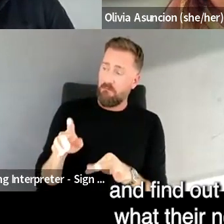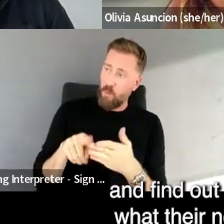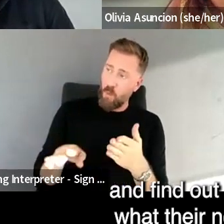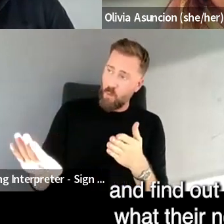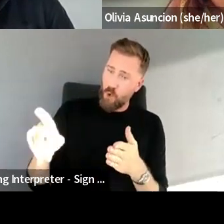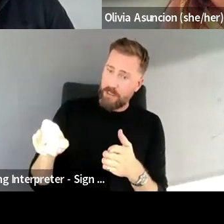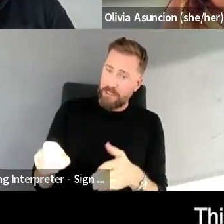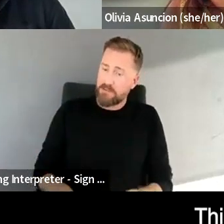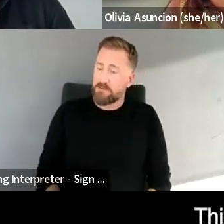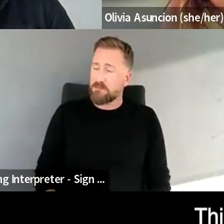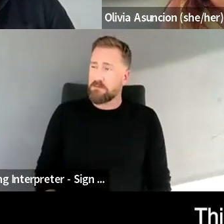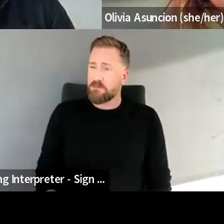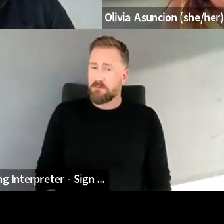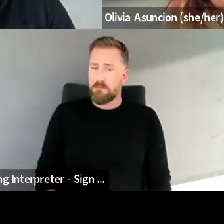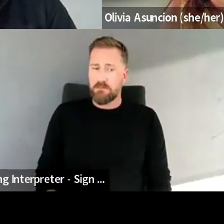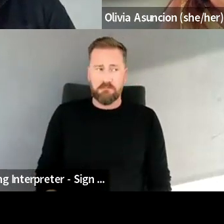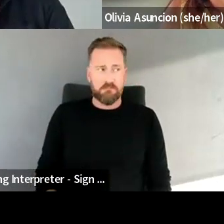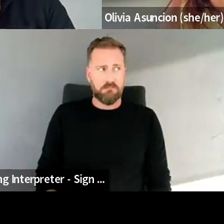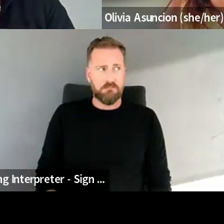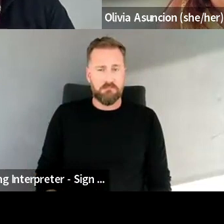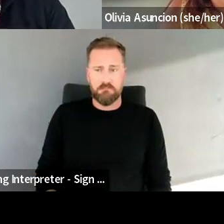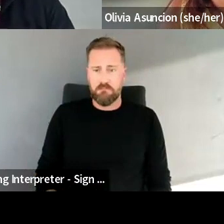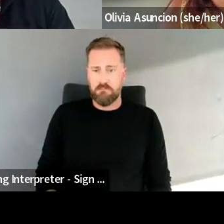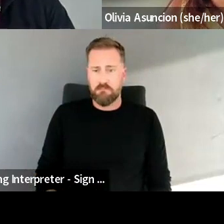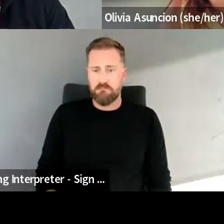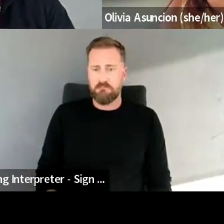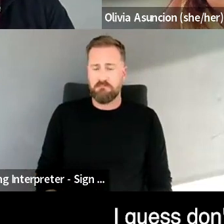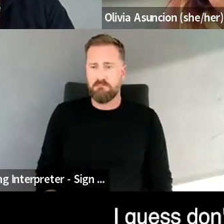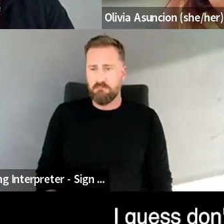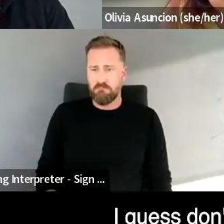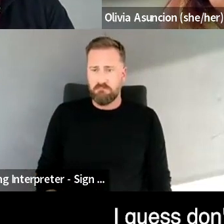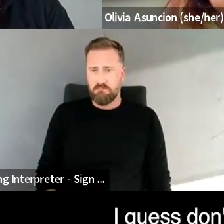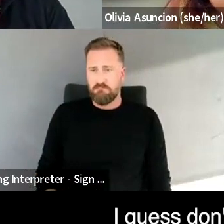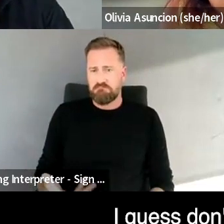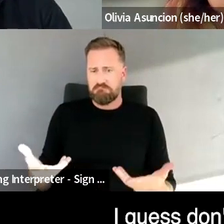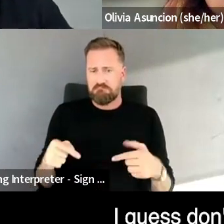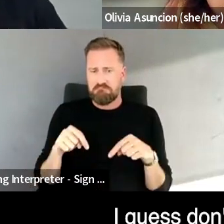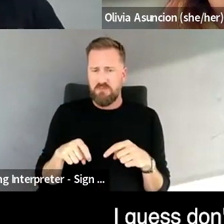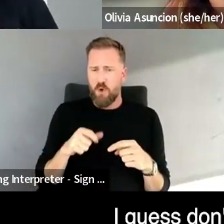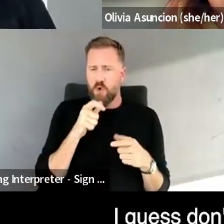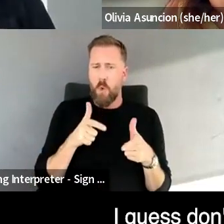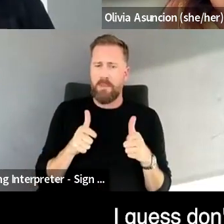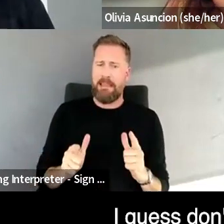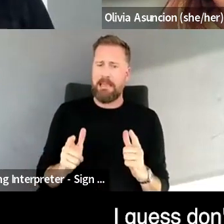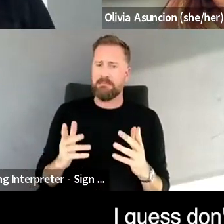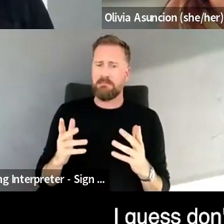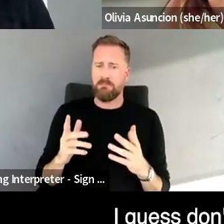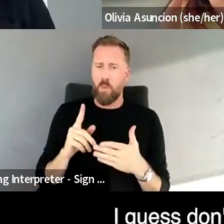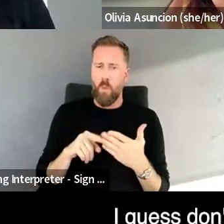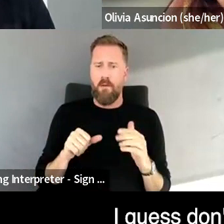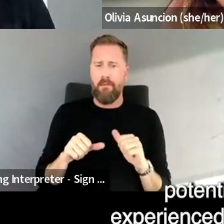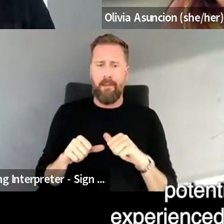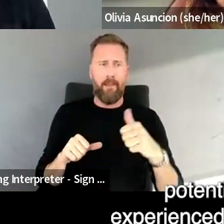Also, this isn't, um, I guess, don't let what other